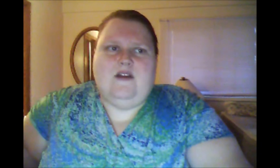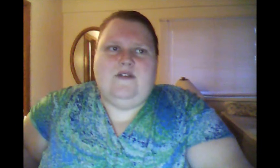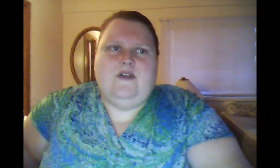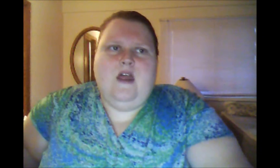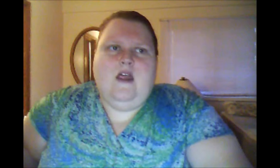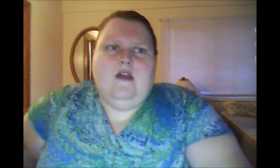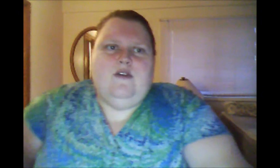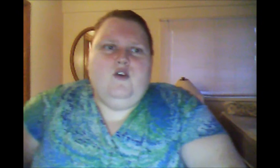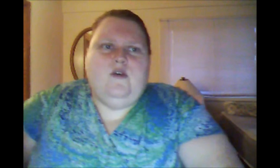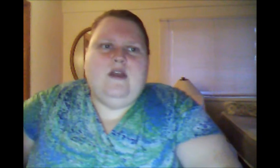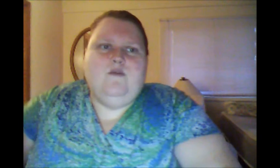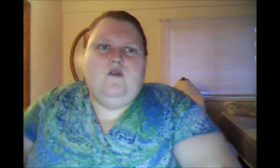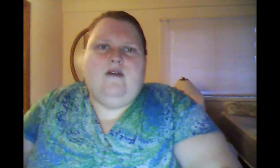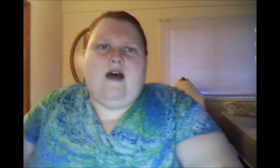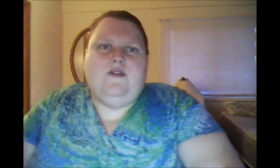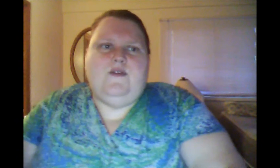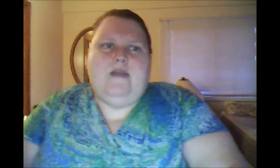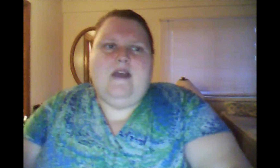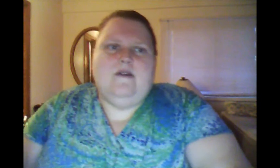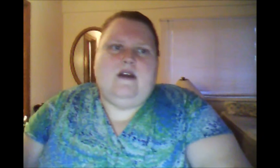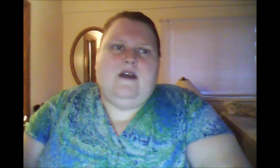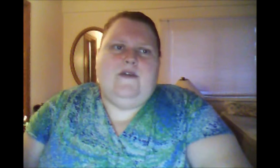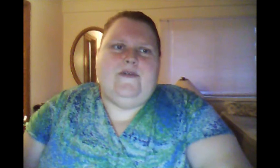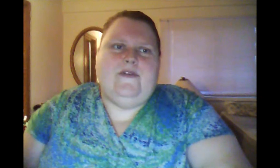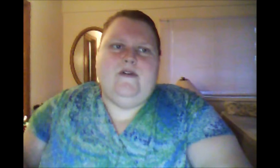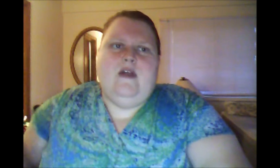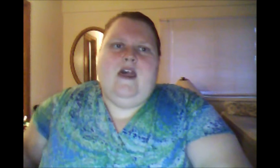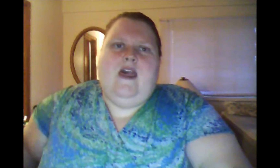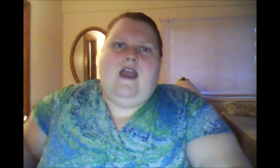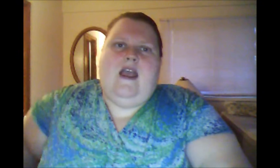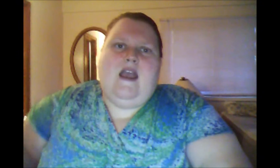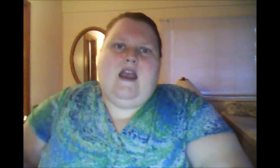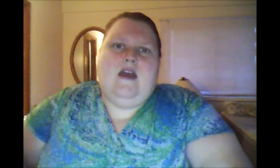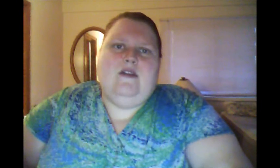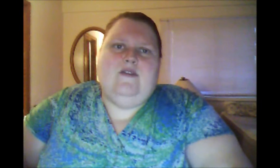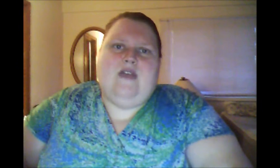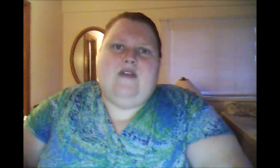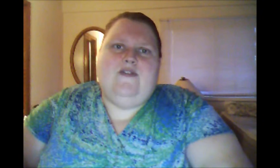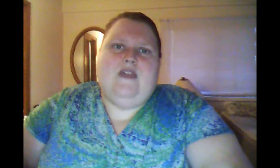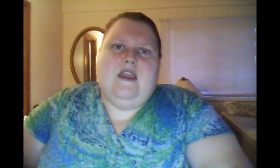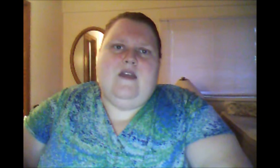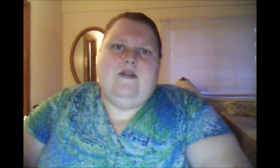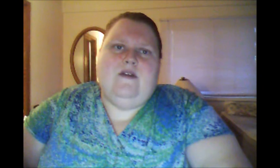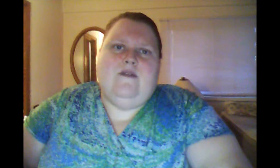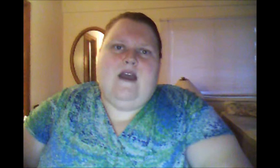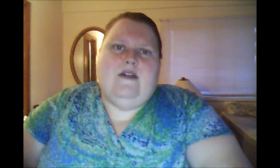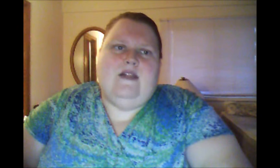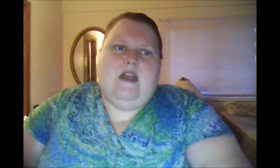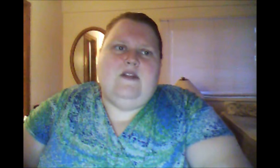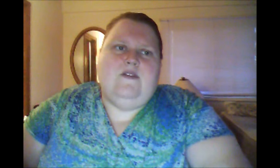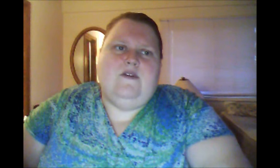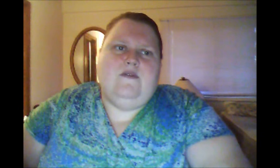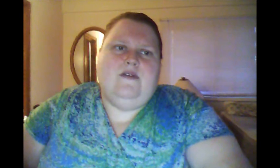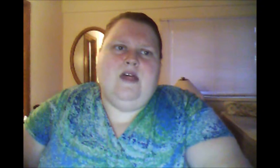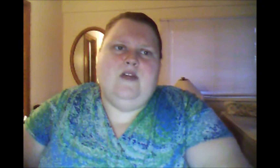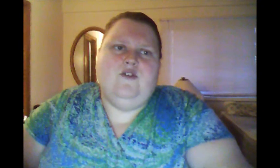you can move on to paradise. And that's the final end of your